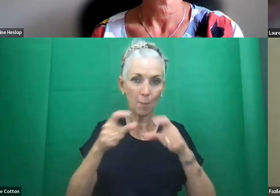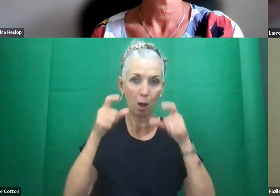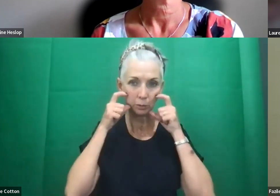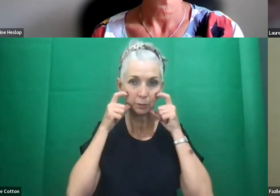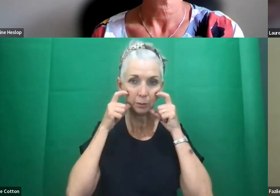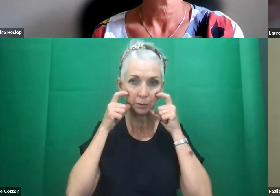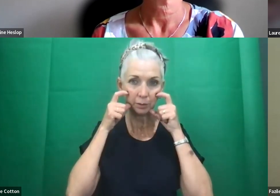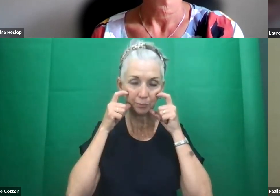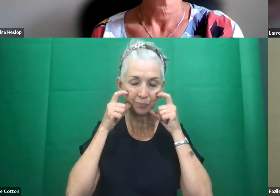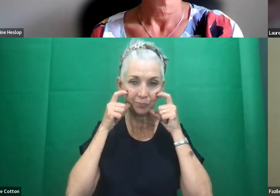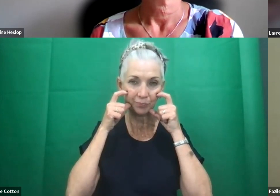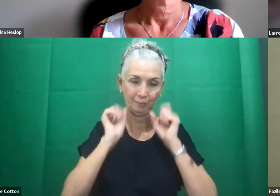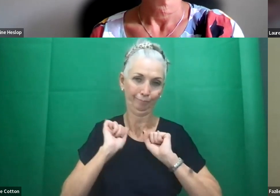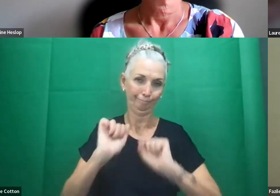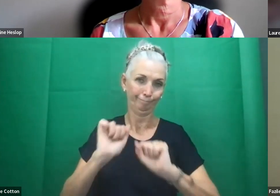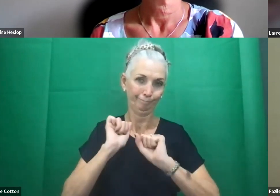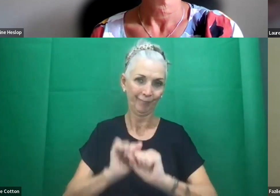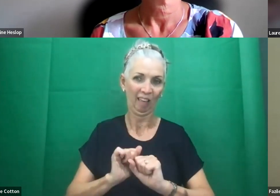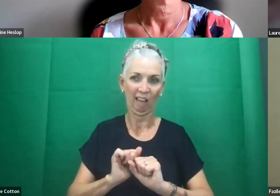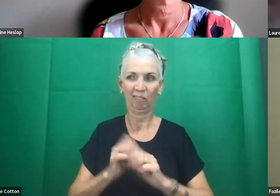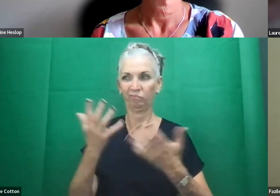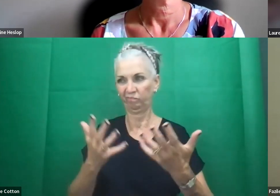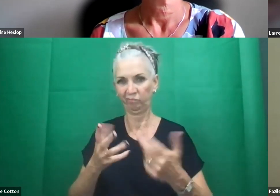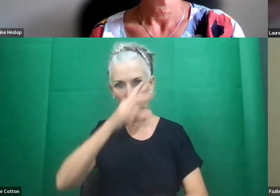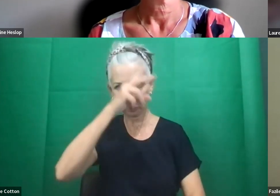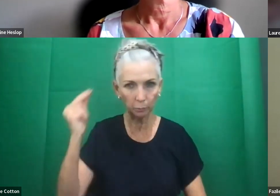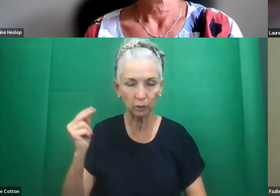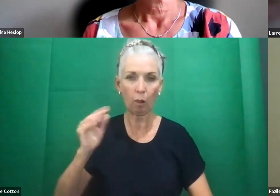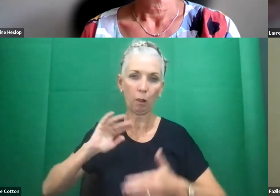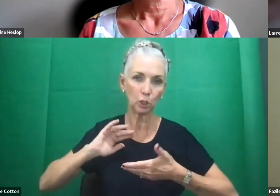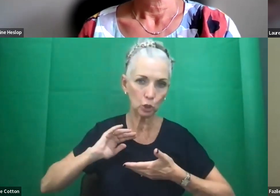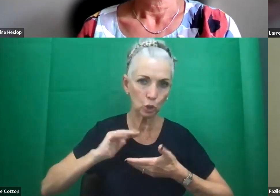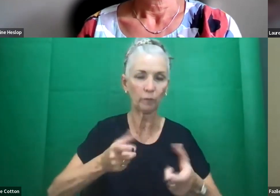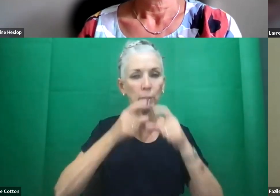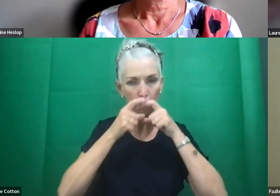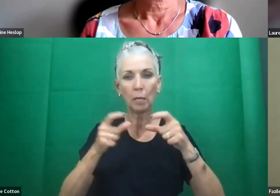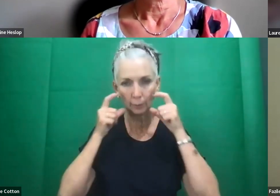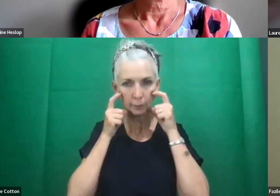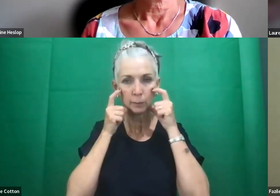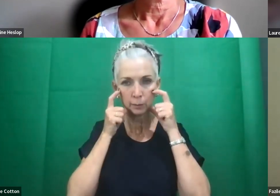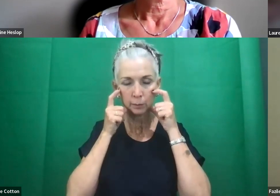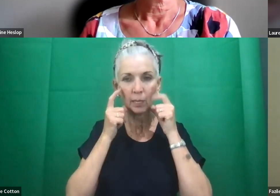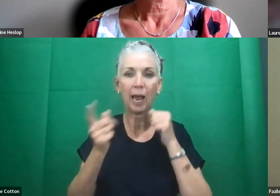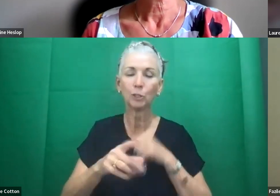its premises and services. And of course they continue to use PPE so